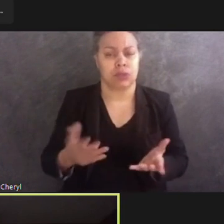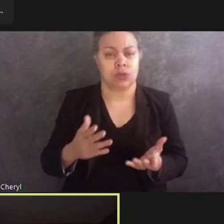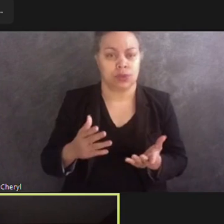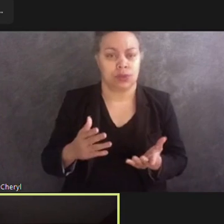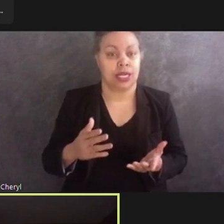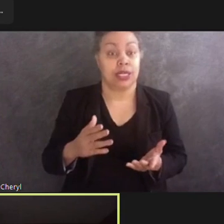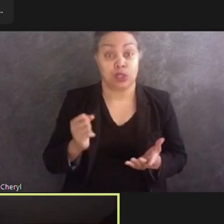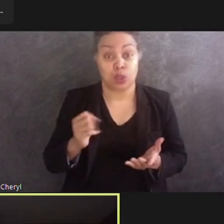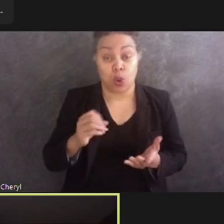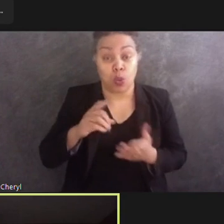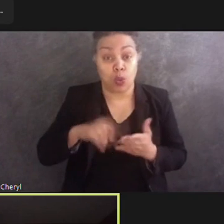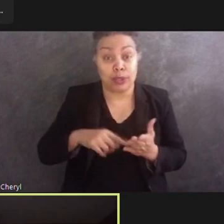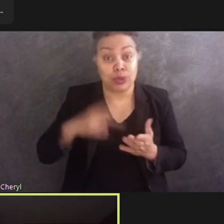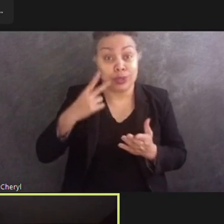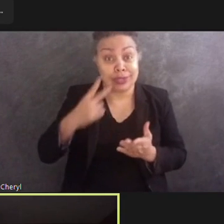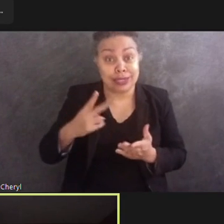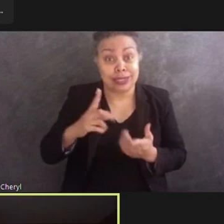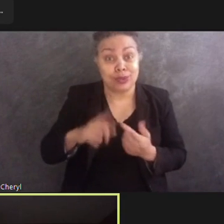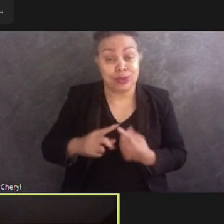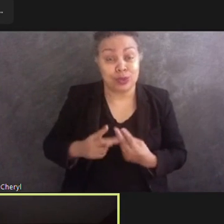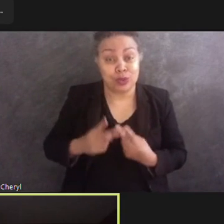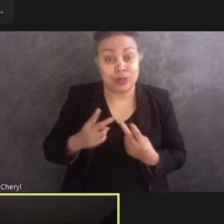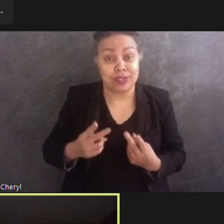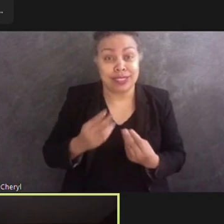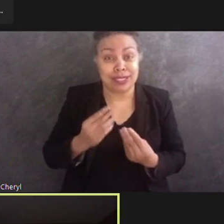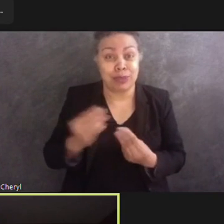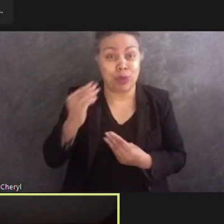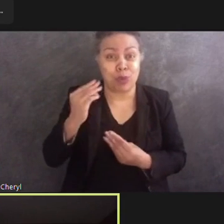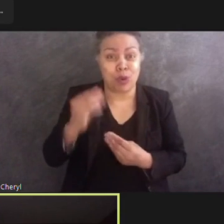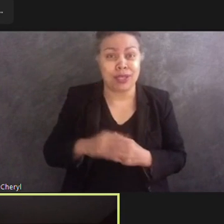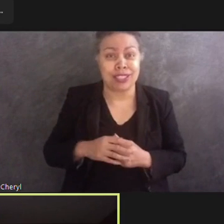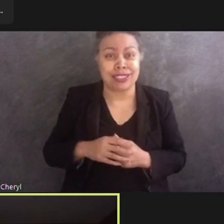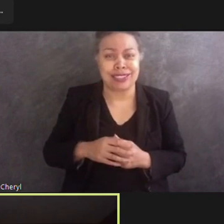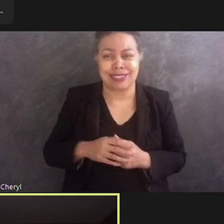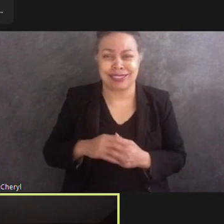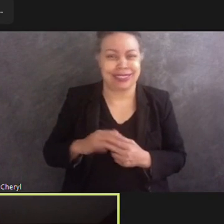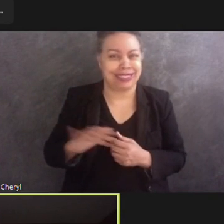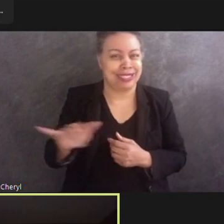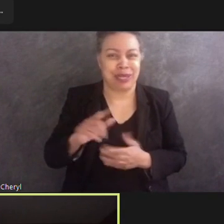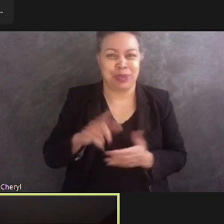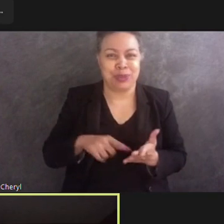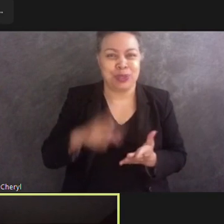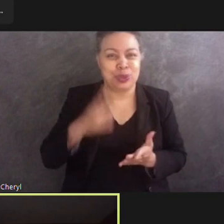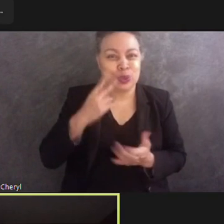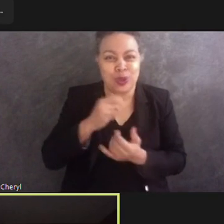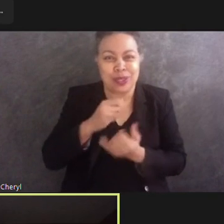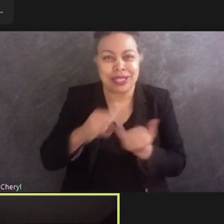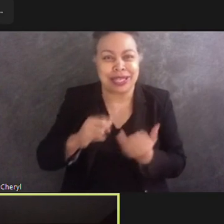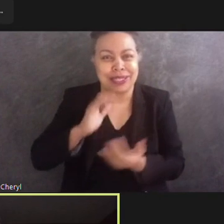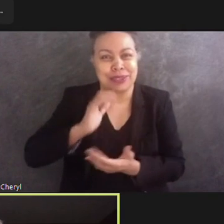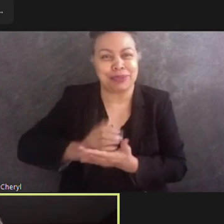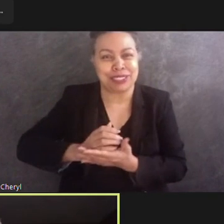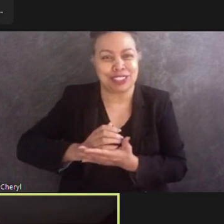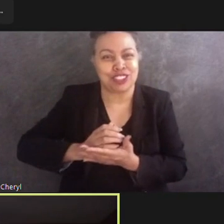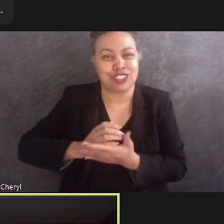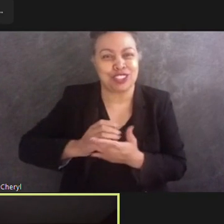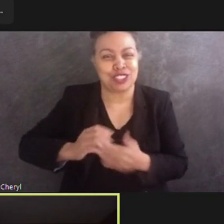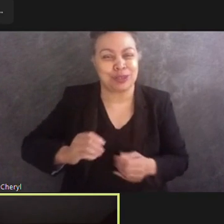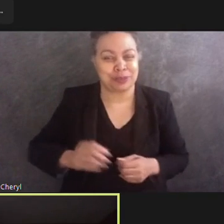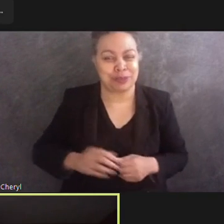when you go to the memorial is just as you saw at that last photo that we showed you of Dr. Fogel